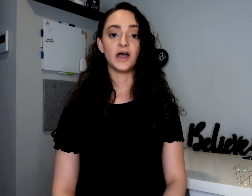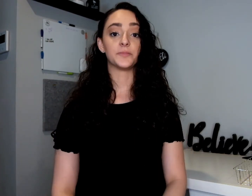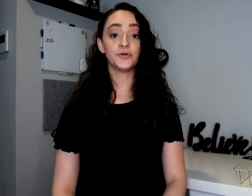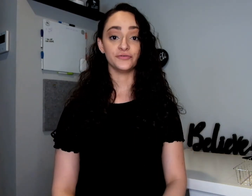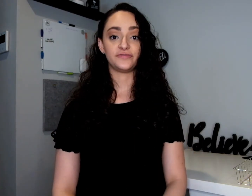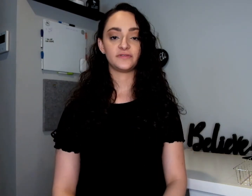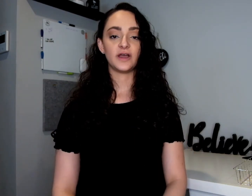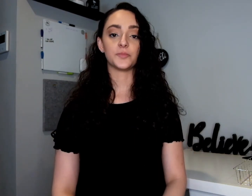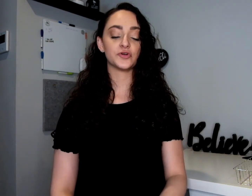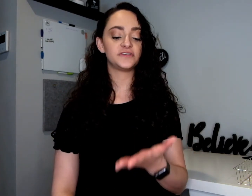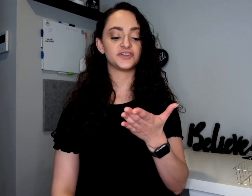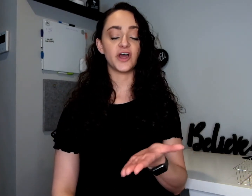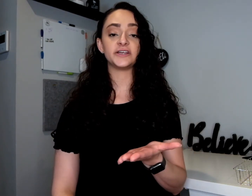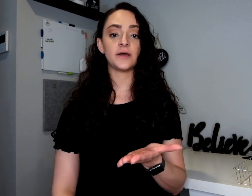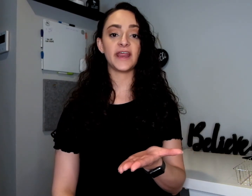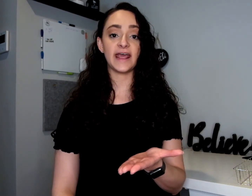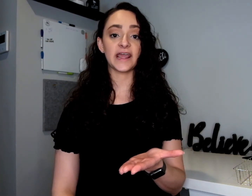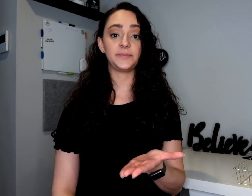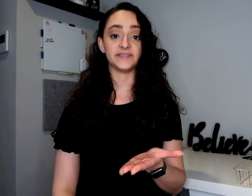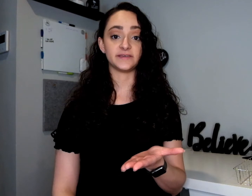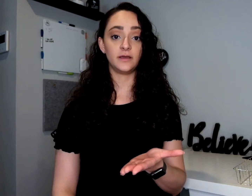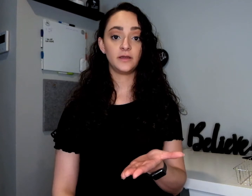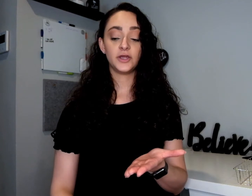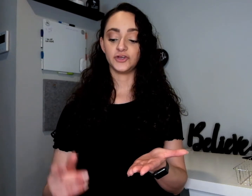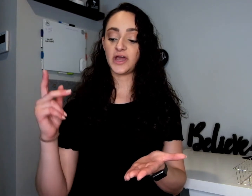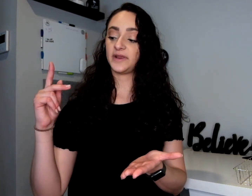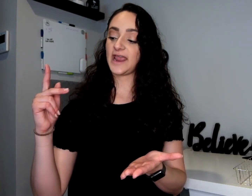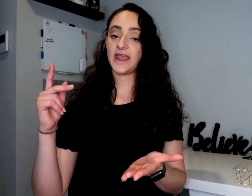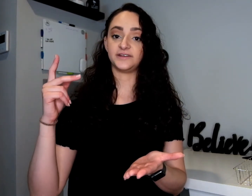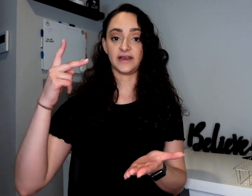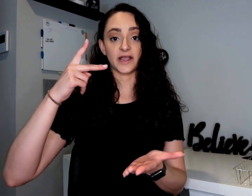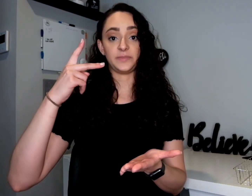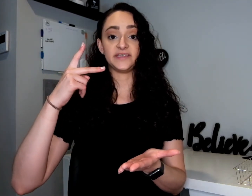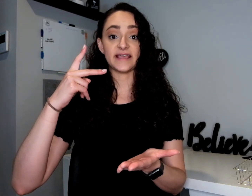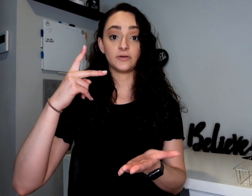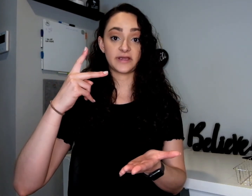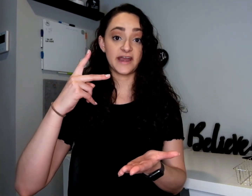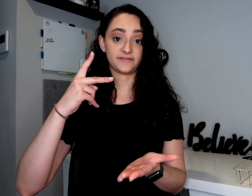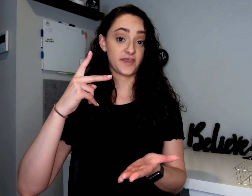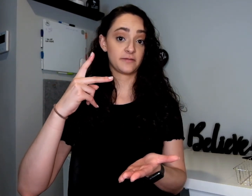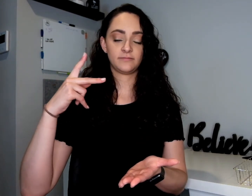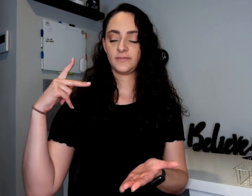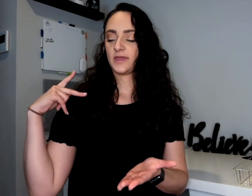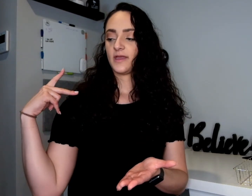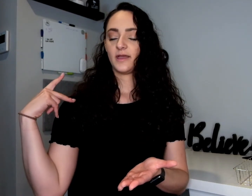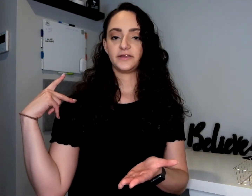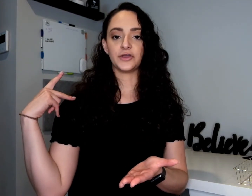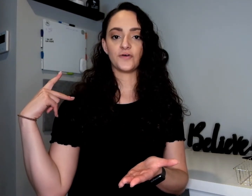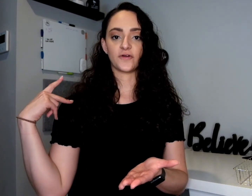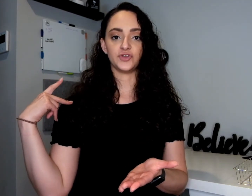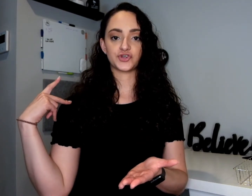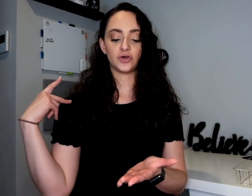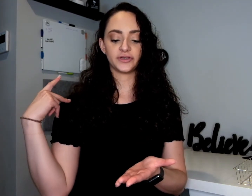Approve. Approve is your non-dominant hand like a pizza. Your dominant hand in like a peace out kind of thing. You go from your shoulder